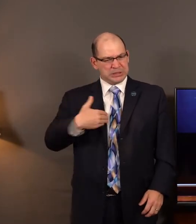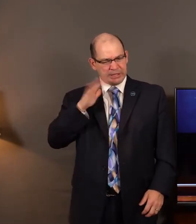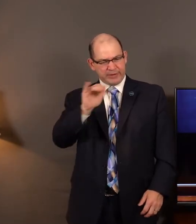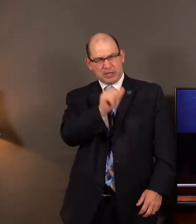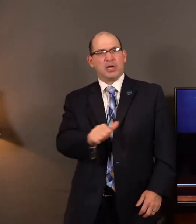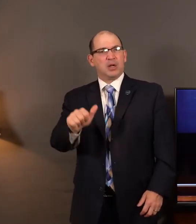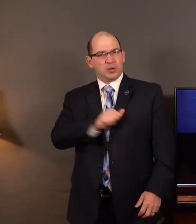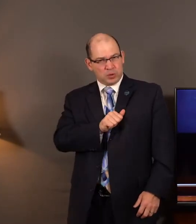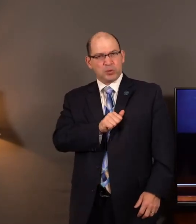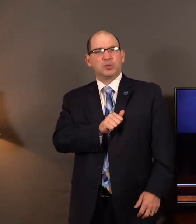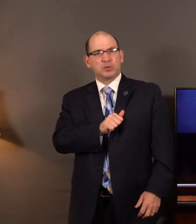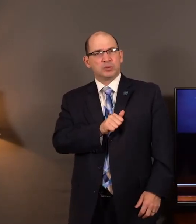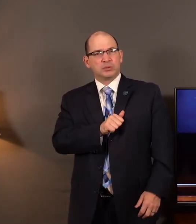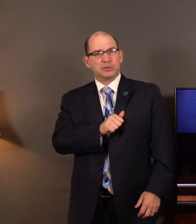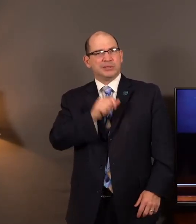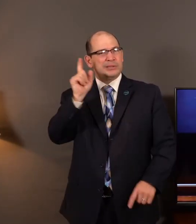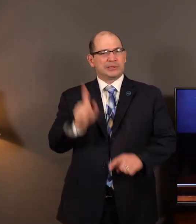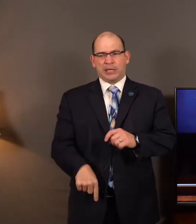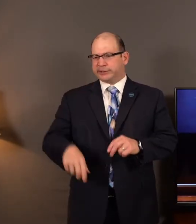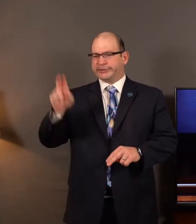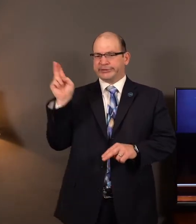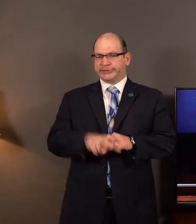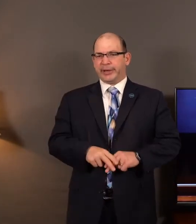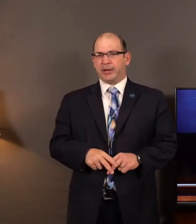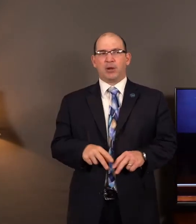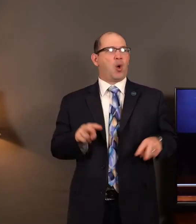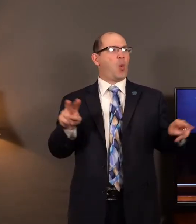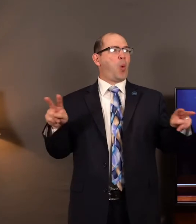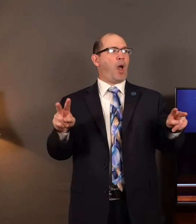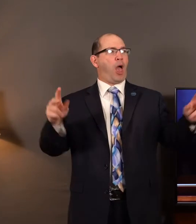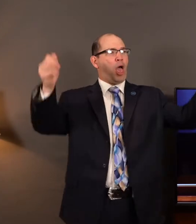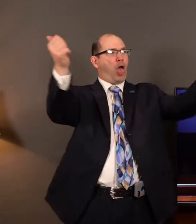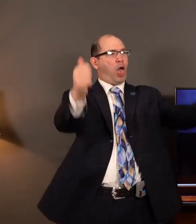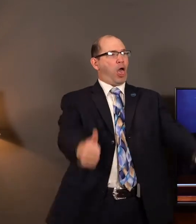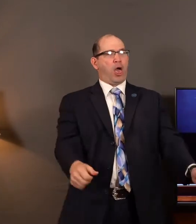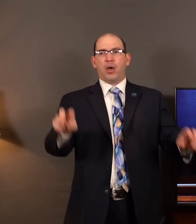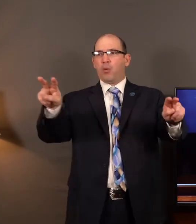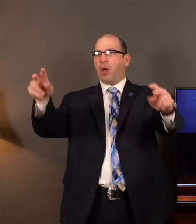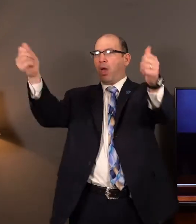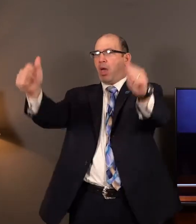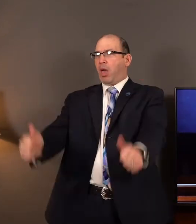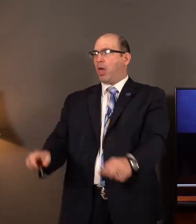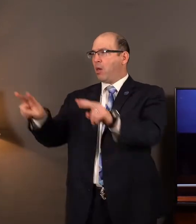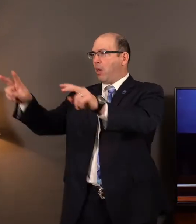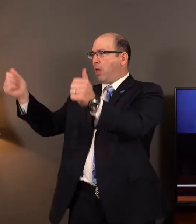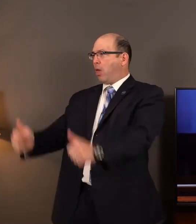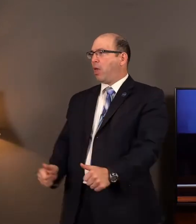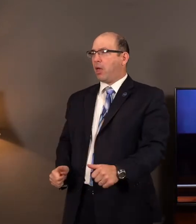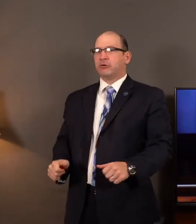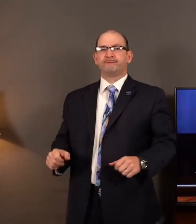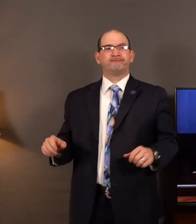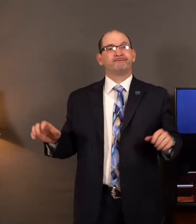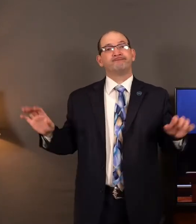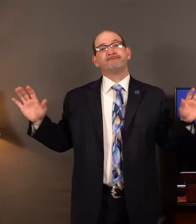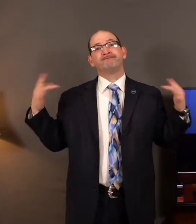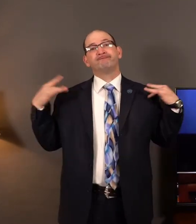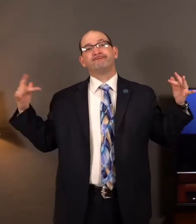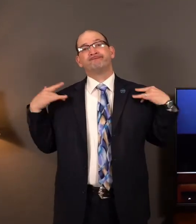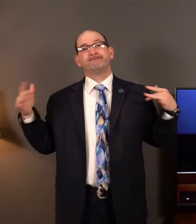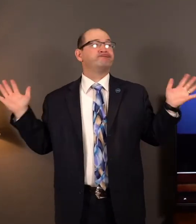and an attitude that we can't just sit around and watch everything that's happening around us. And daily through the news feeds and the headlines and the